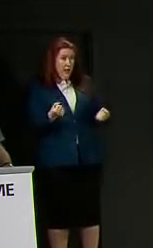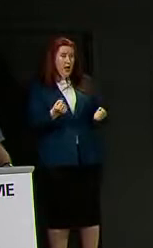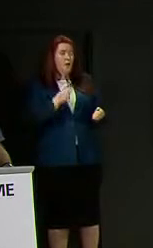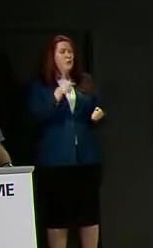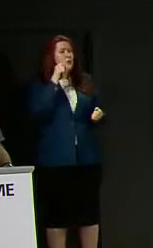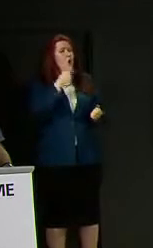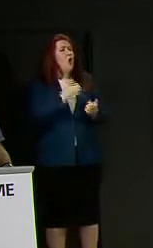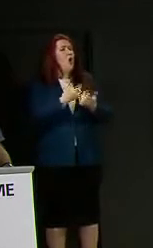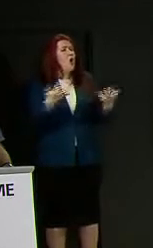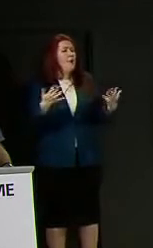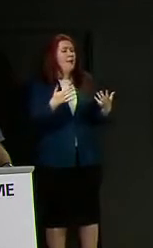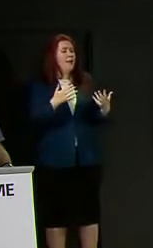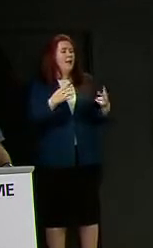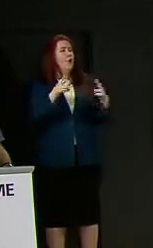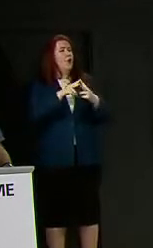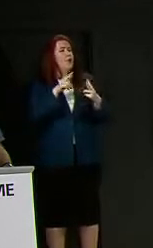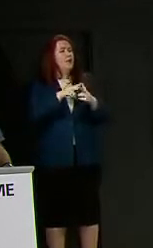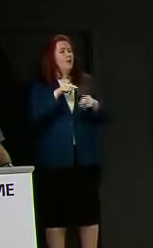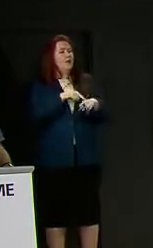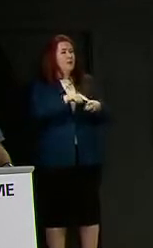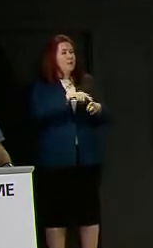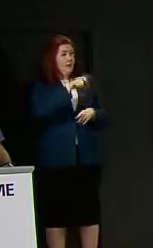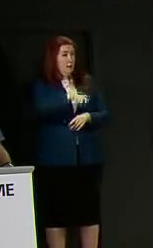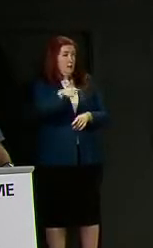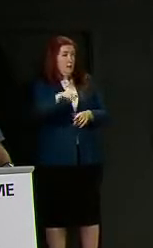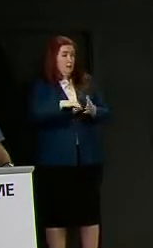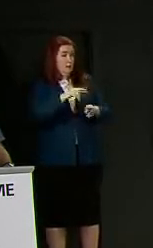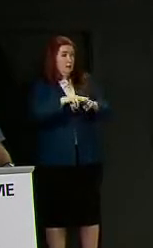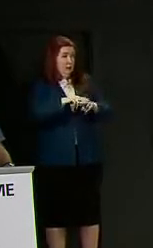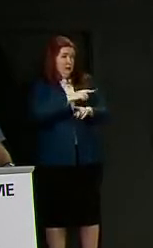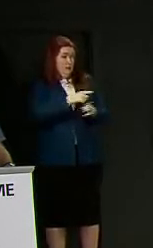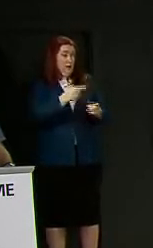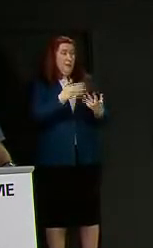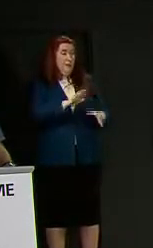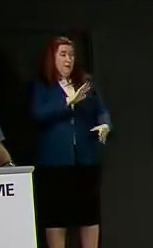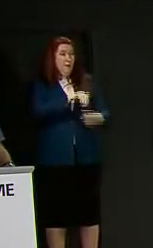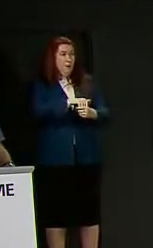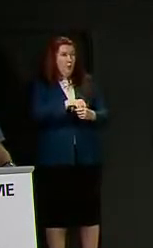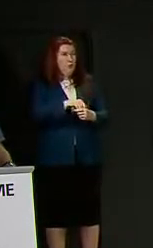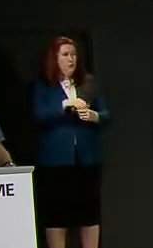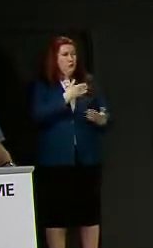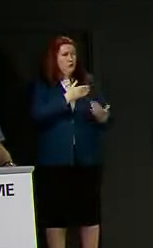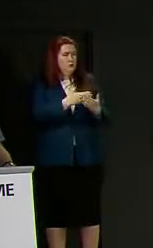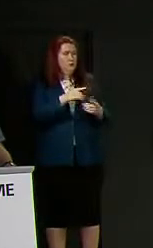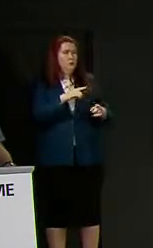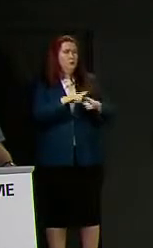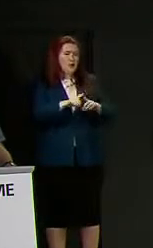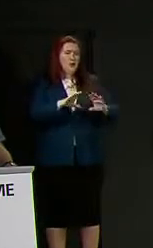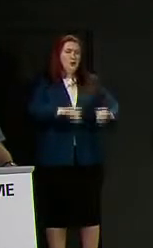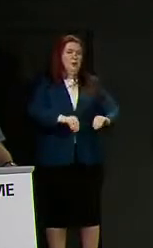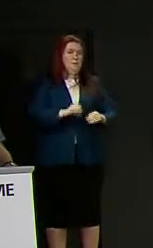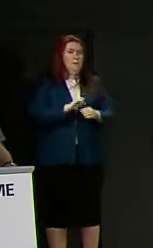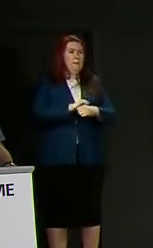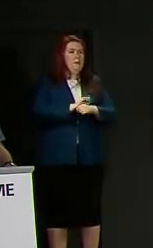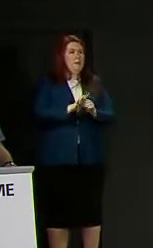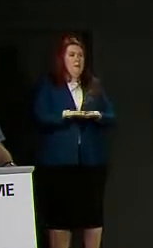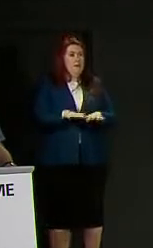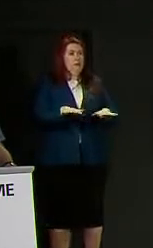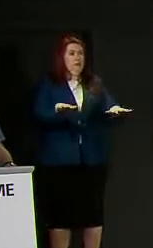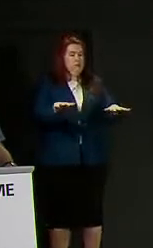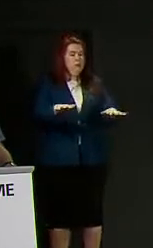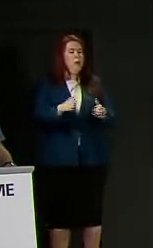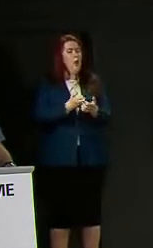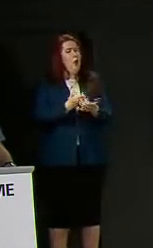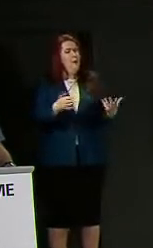contact tracers have been involved in efforts to stop the spread of COVID-19 and how many